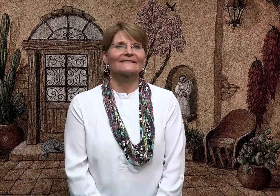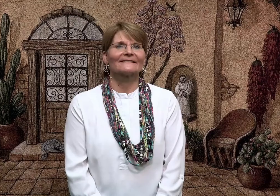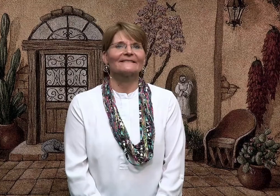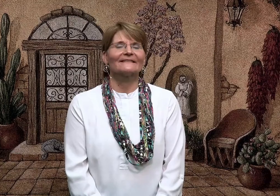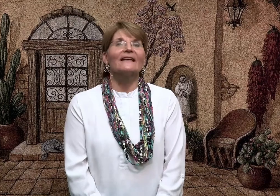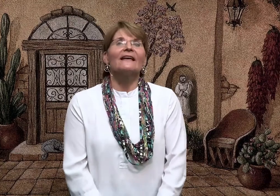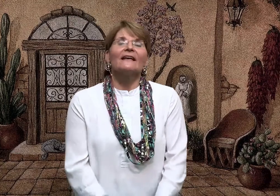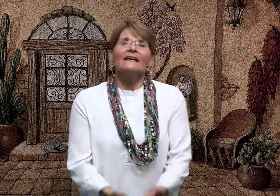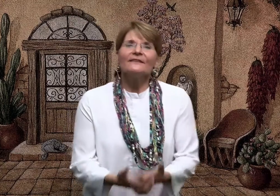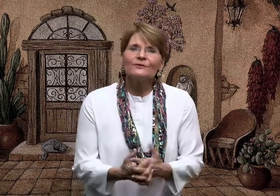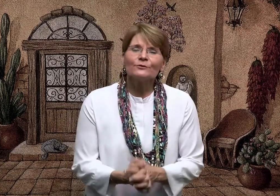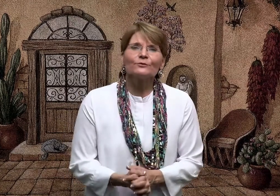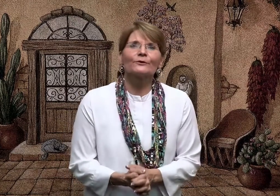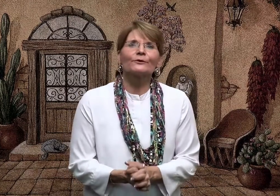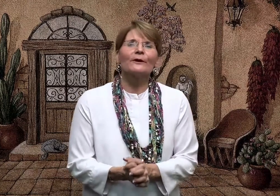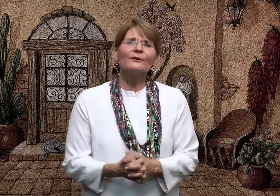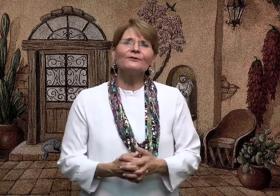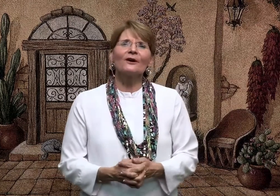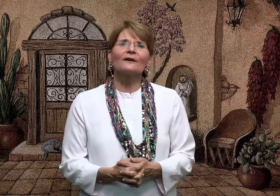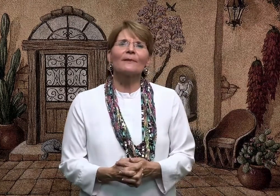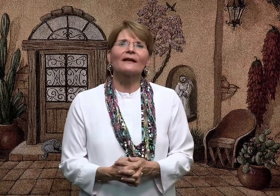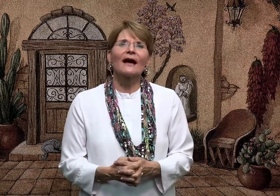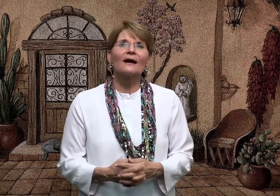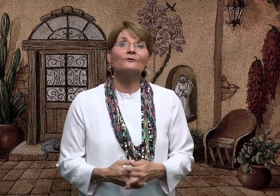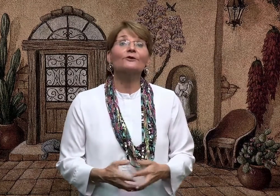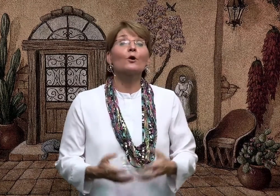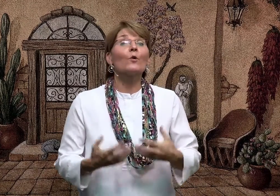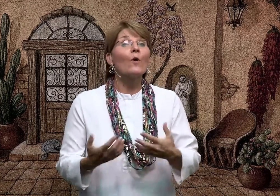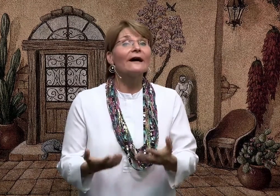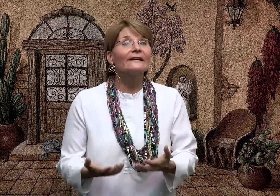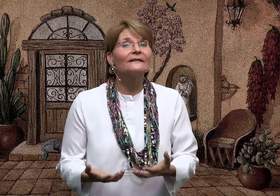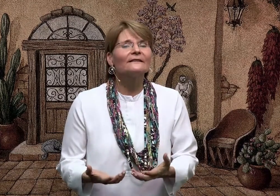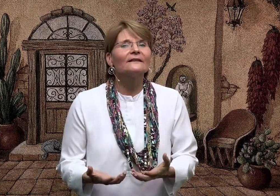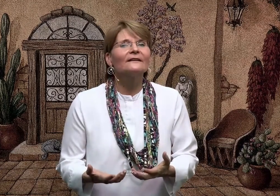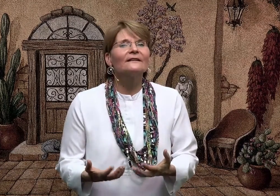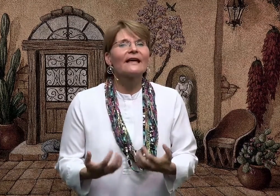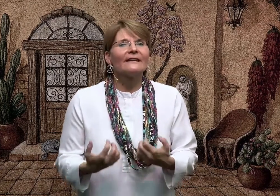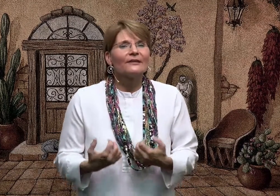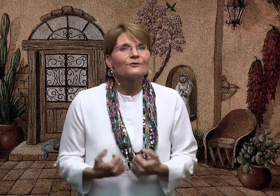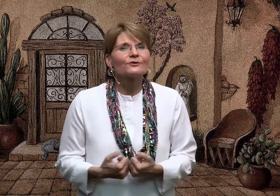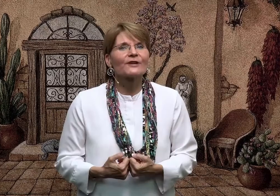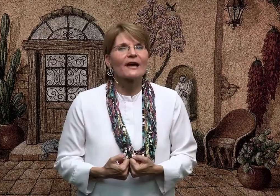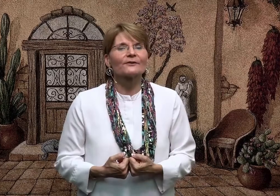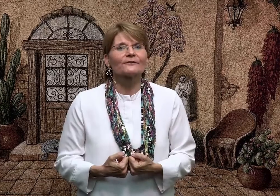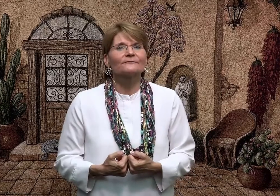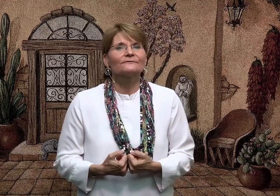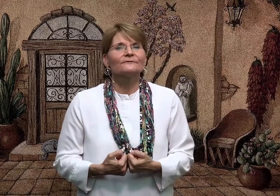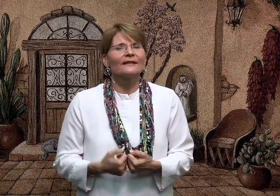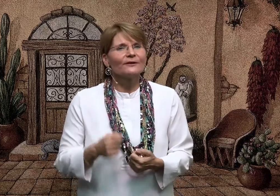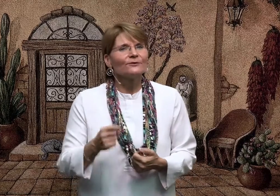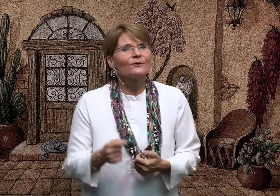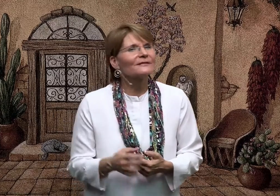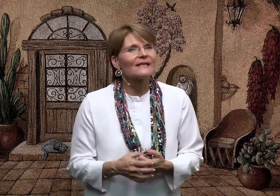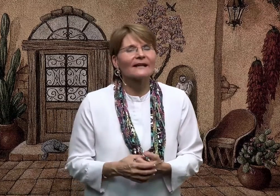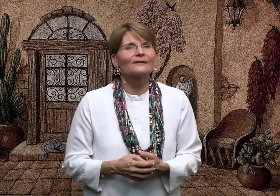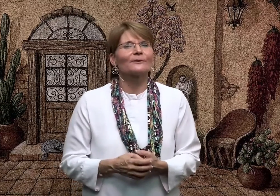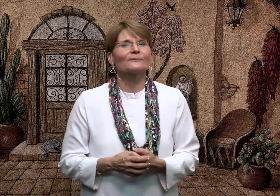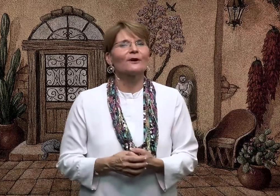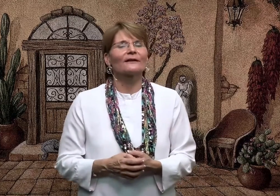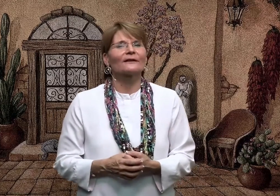In this tutorial, I want to talk about how to quiet that inner chatter. I think you know exactly what I'm talking about.